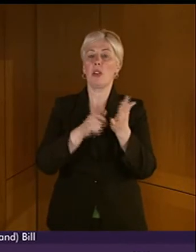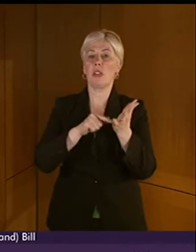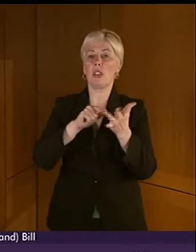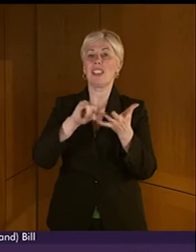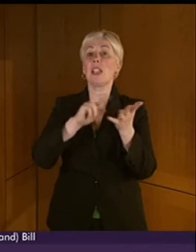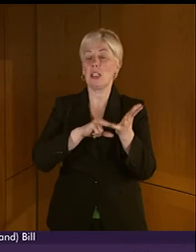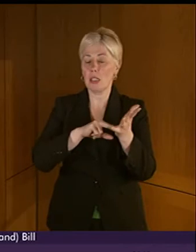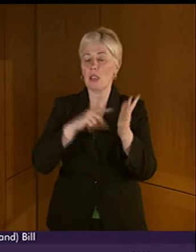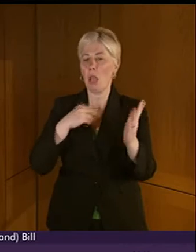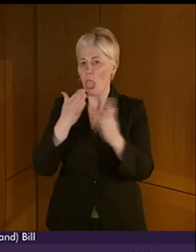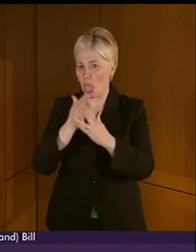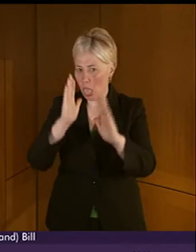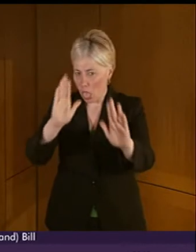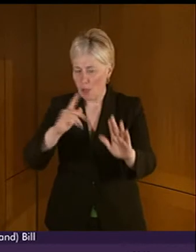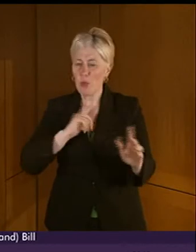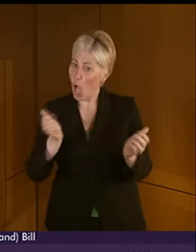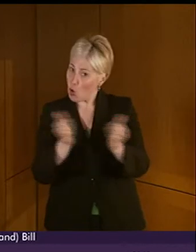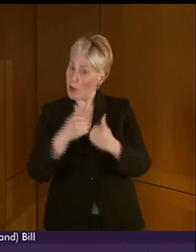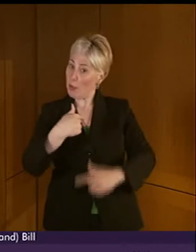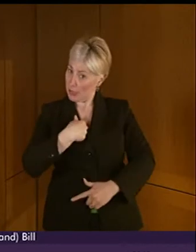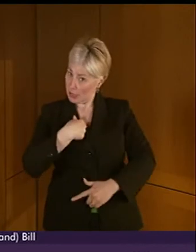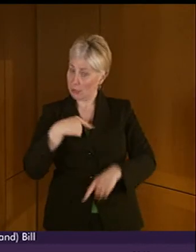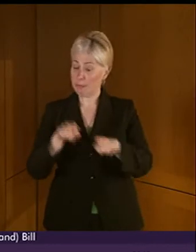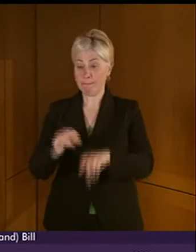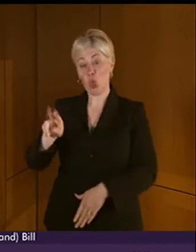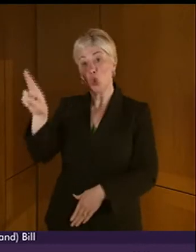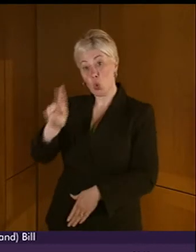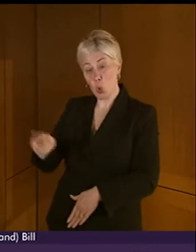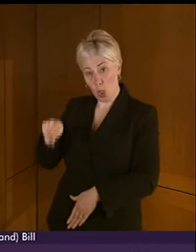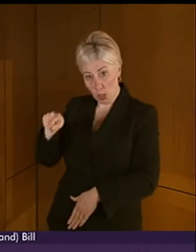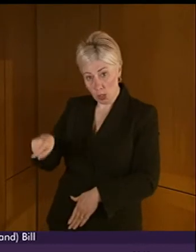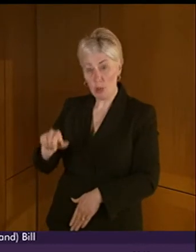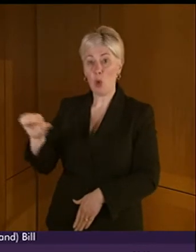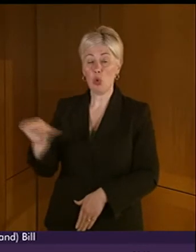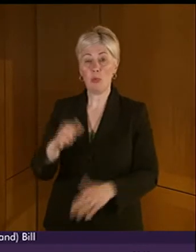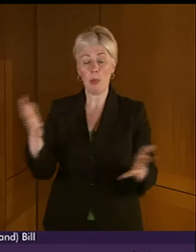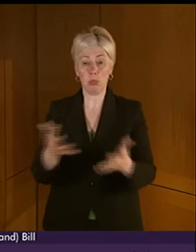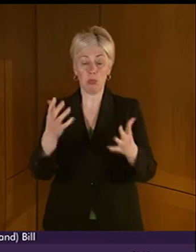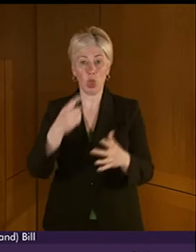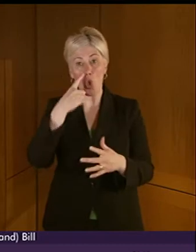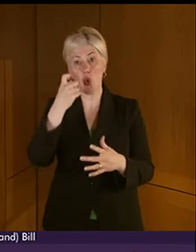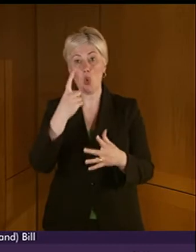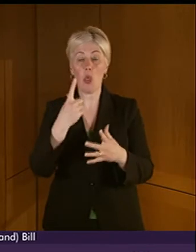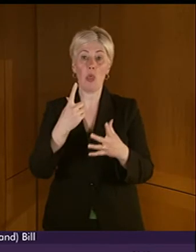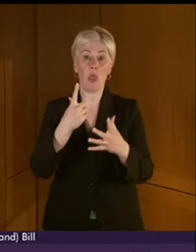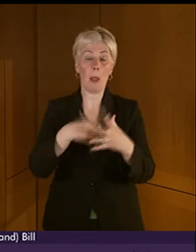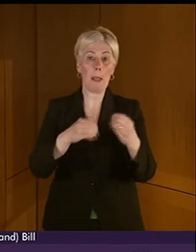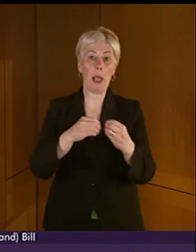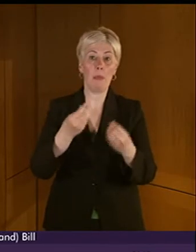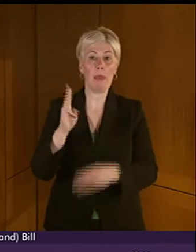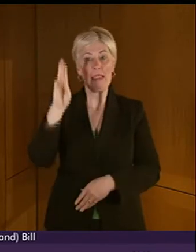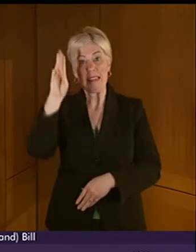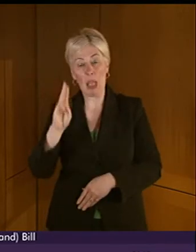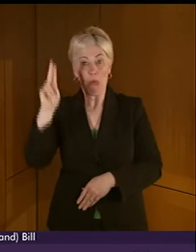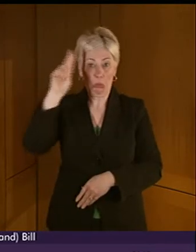taking the brief intervention. The member agreed with me that, as well as schools, that we should be encouraging maybe youth groups like scouts, guides and other